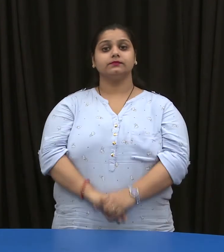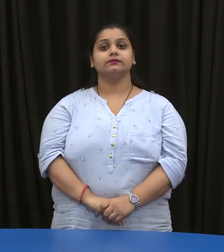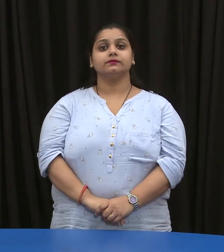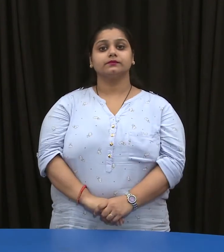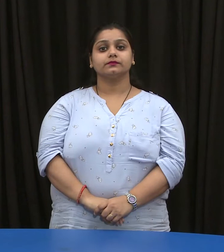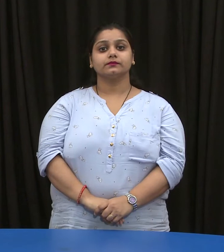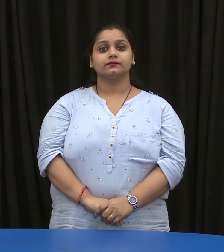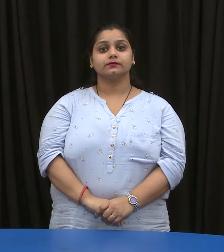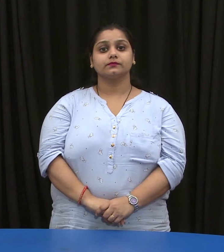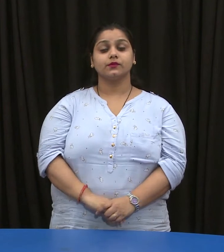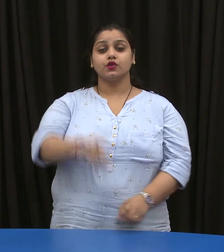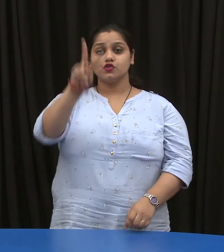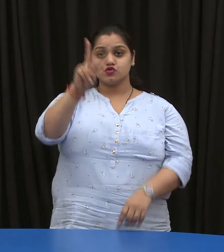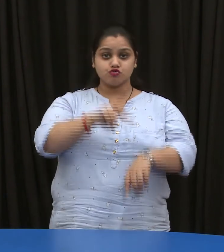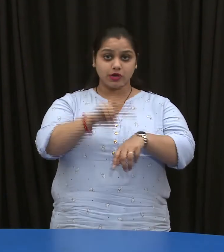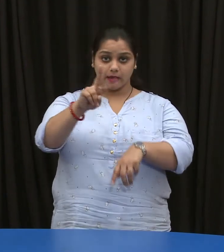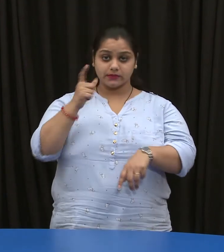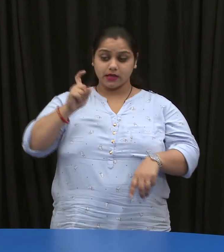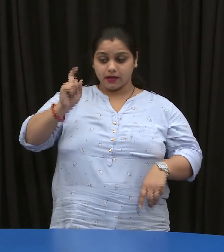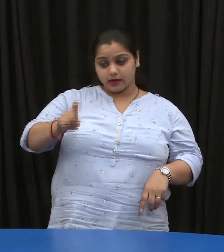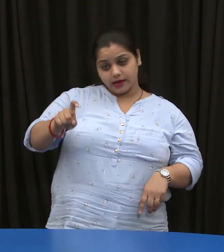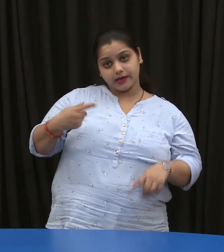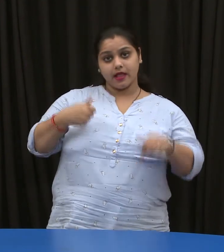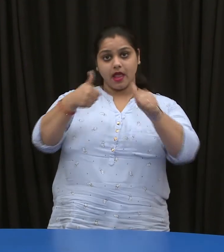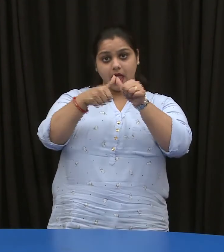Double click, add or remove programs.